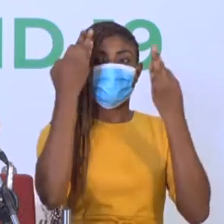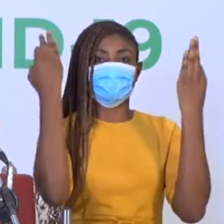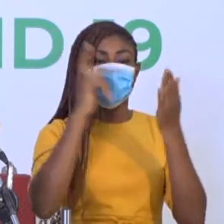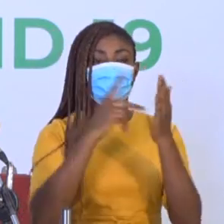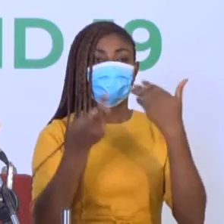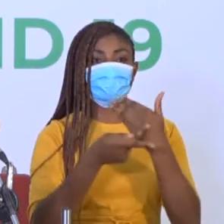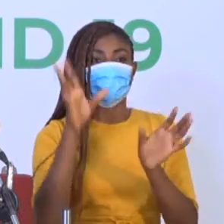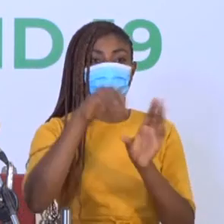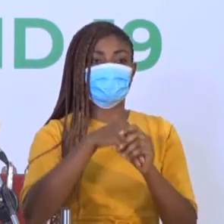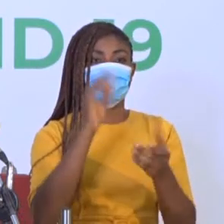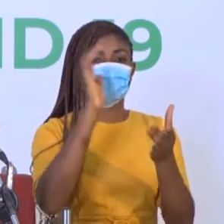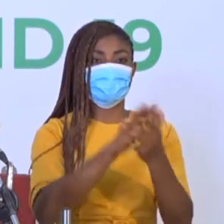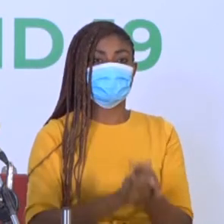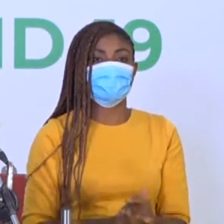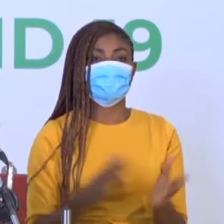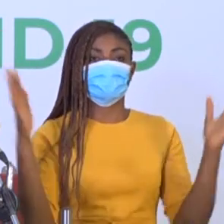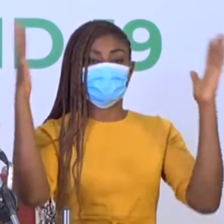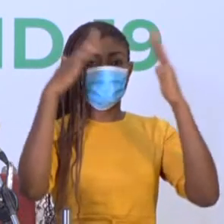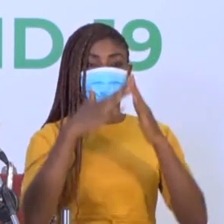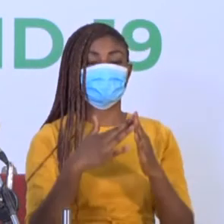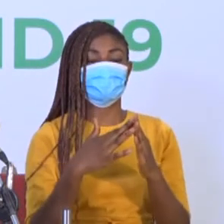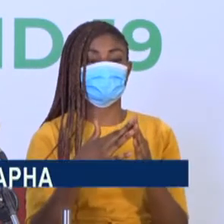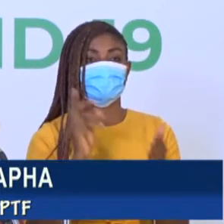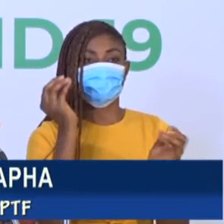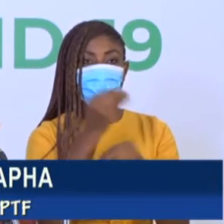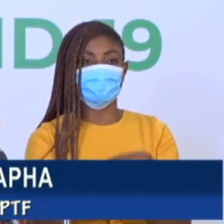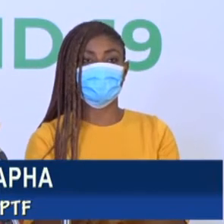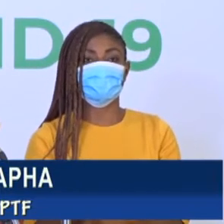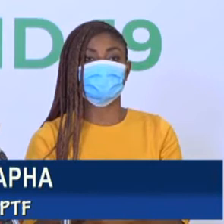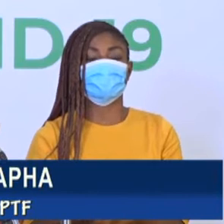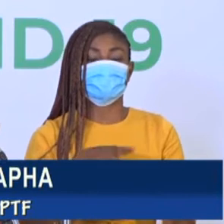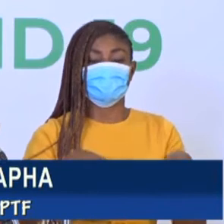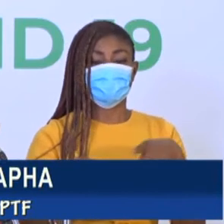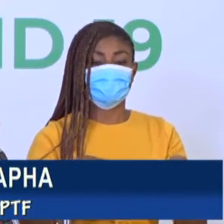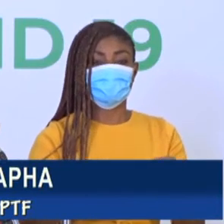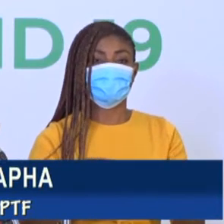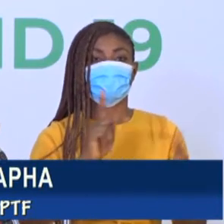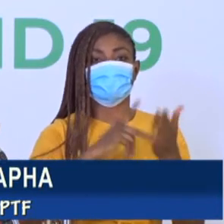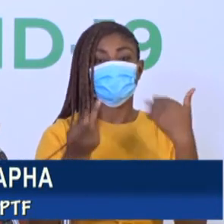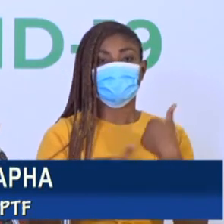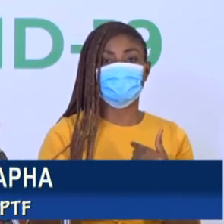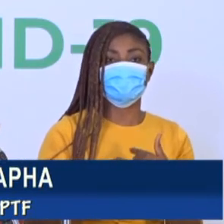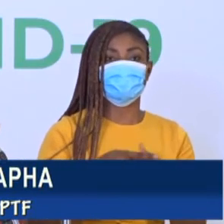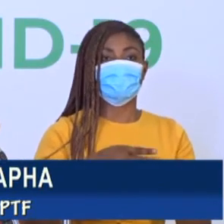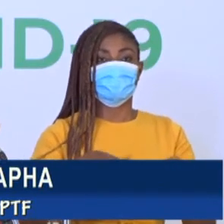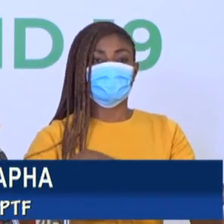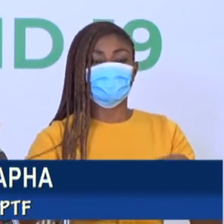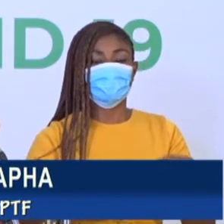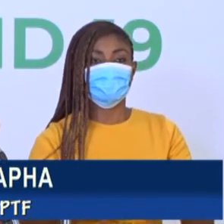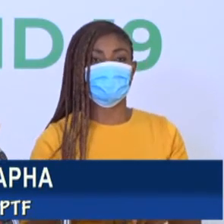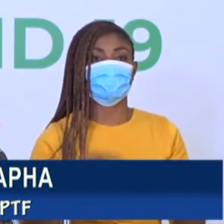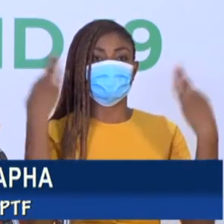weddings, conferences, congresses, offices, parties, concerts, seminars, sporting activities,